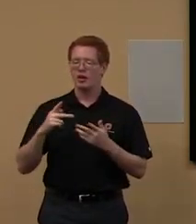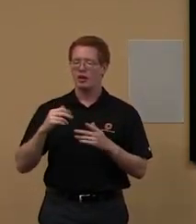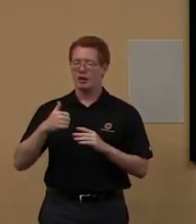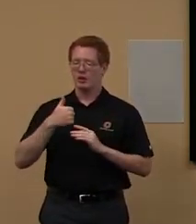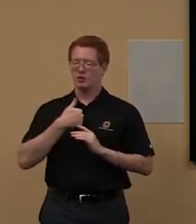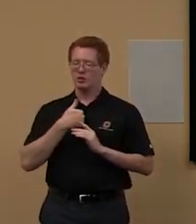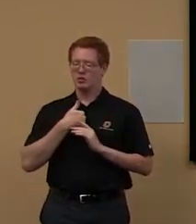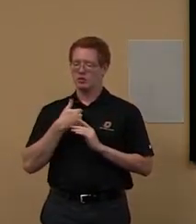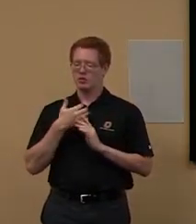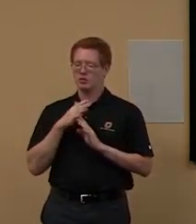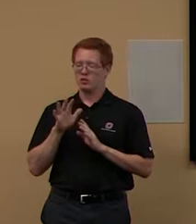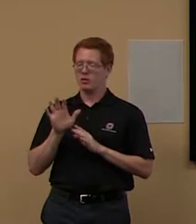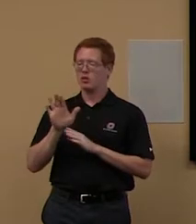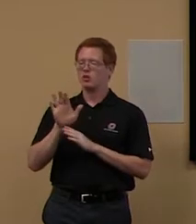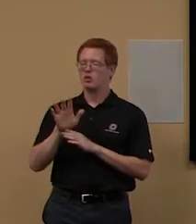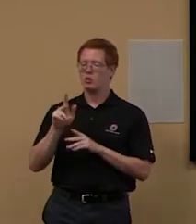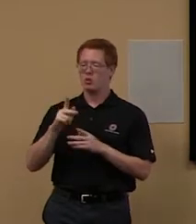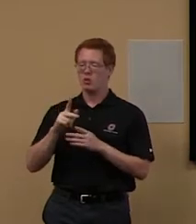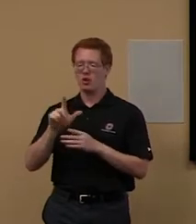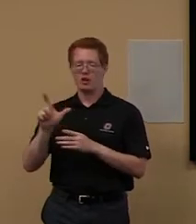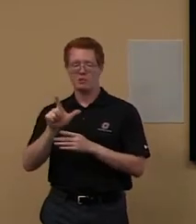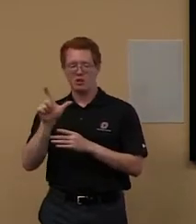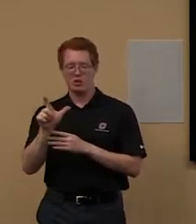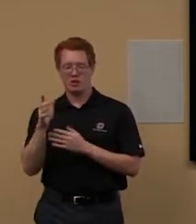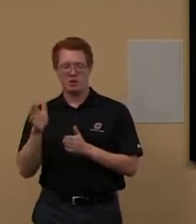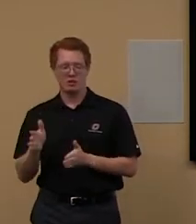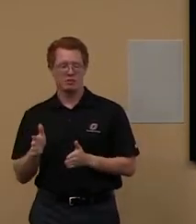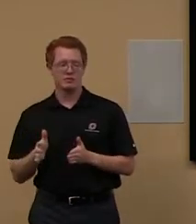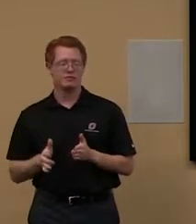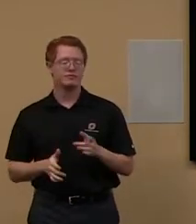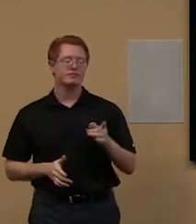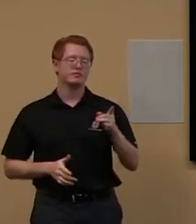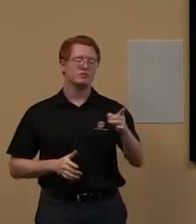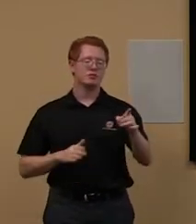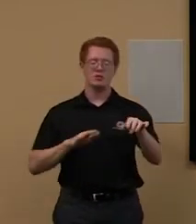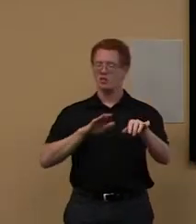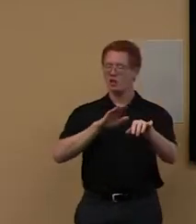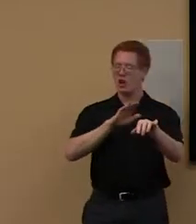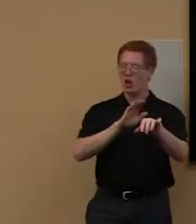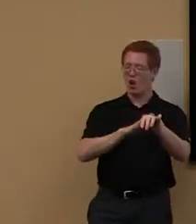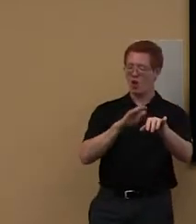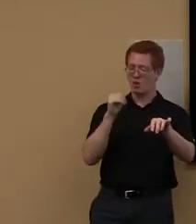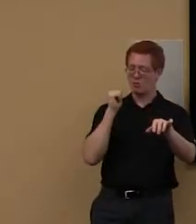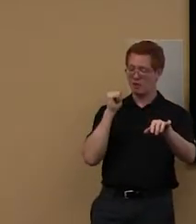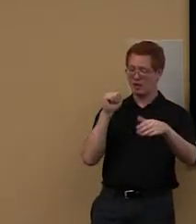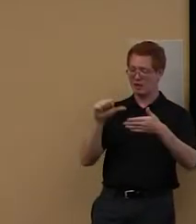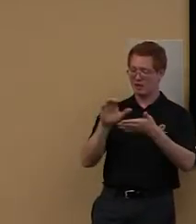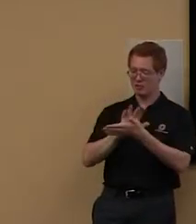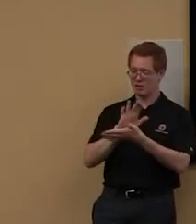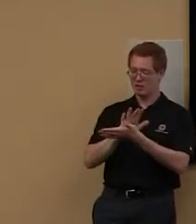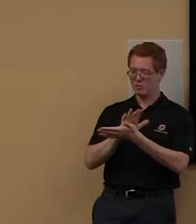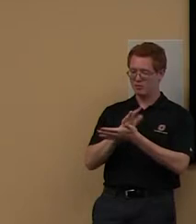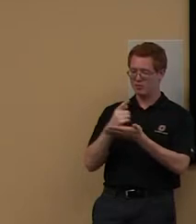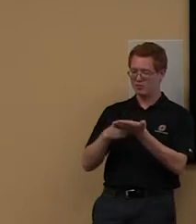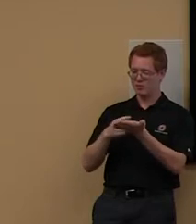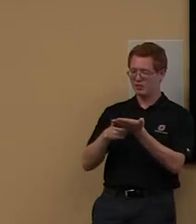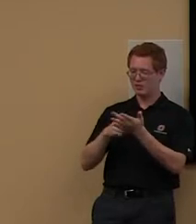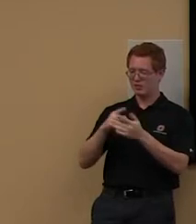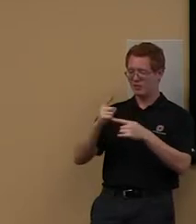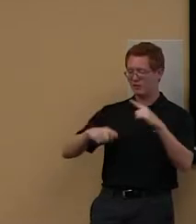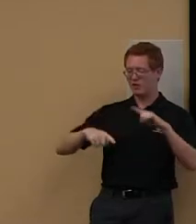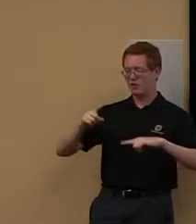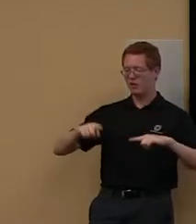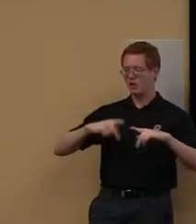anything like that? Yeah? So on the back, it talks about the different types of librarians. Yeah. So just as an example,